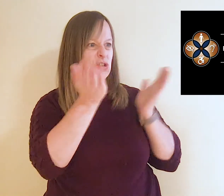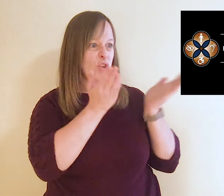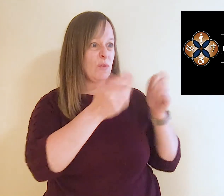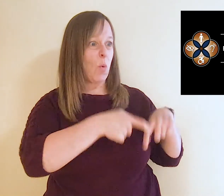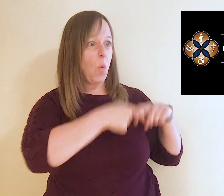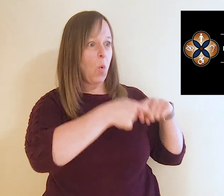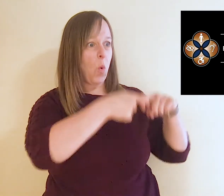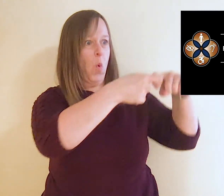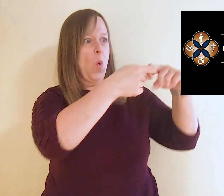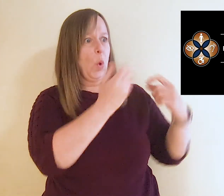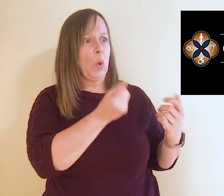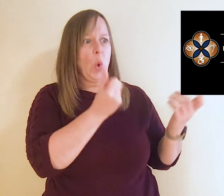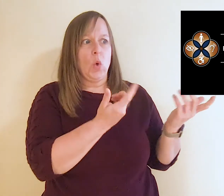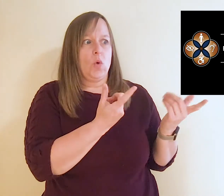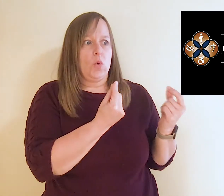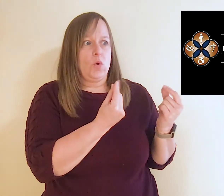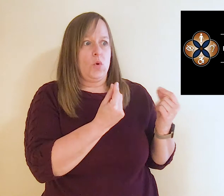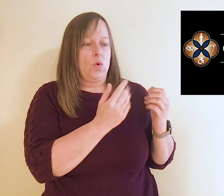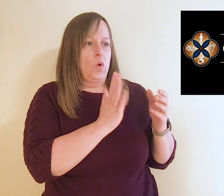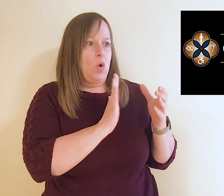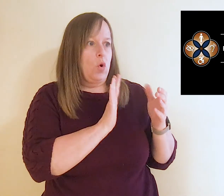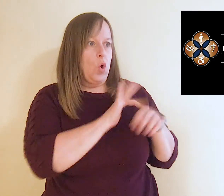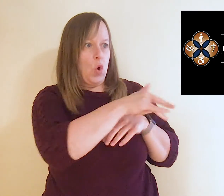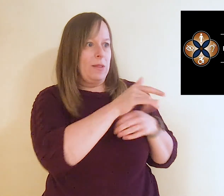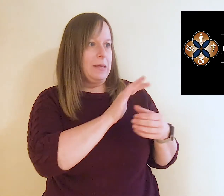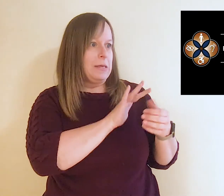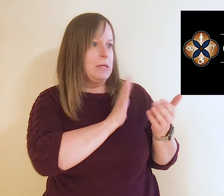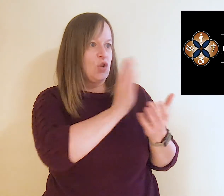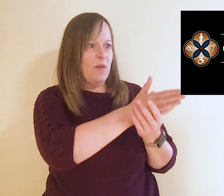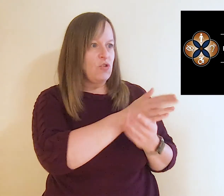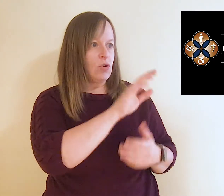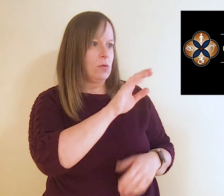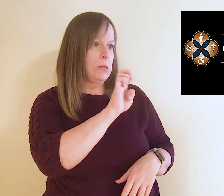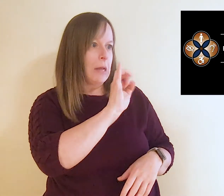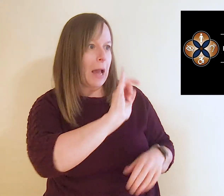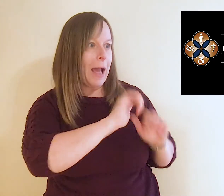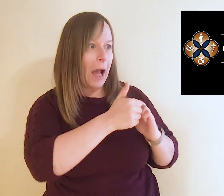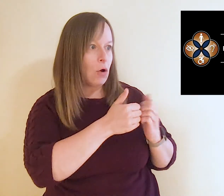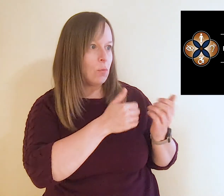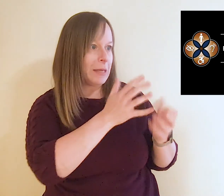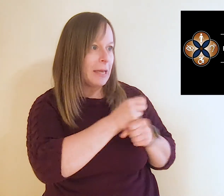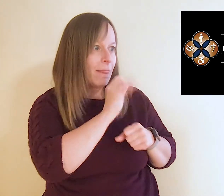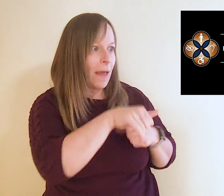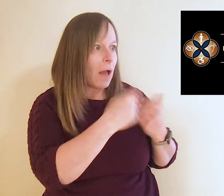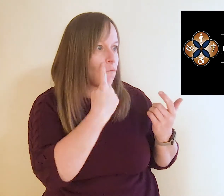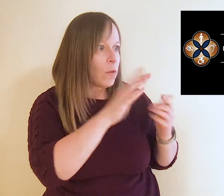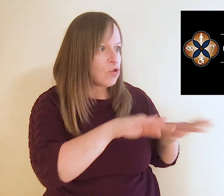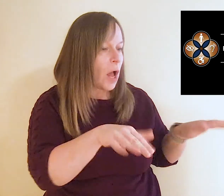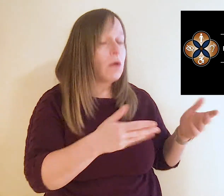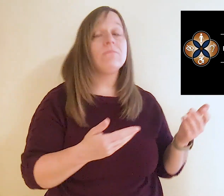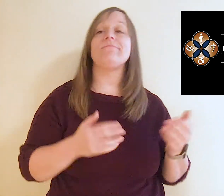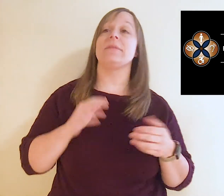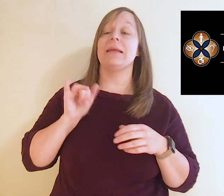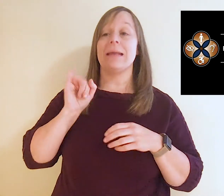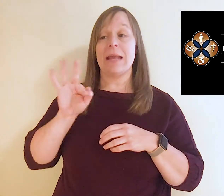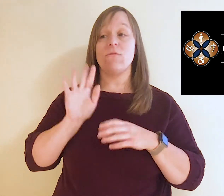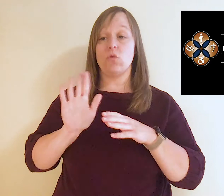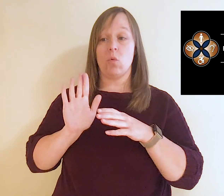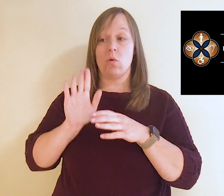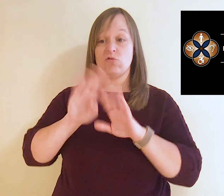services are on hold. If someone is looking for early intervention for their child, how would they go about getting that now? If your child was getting early